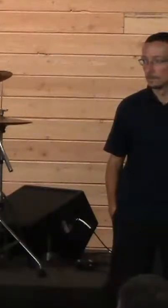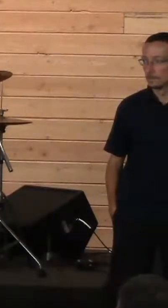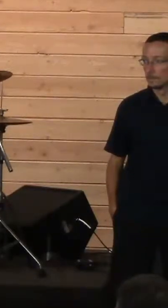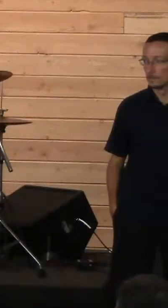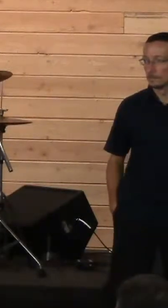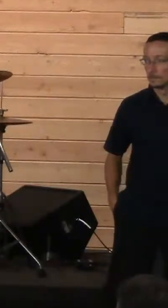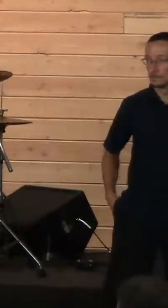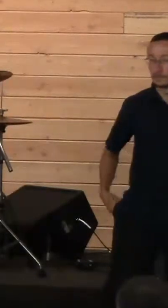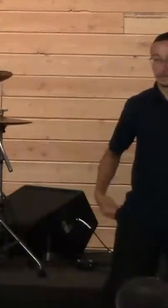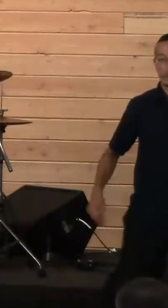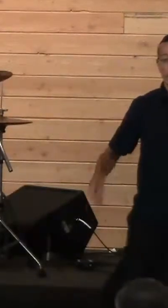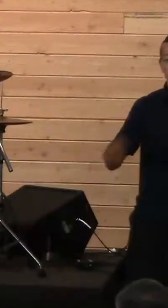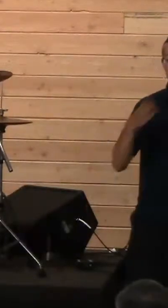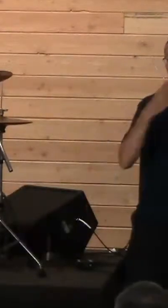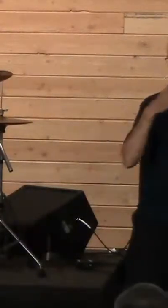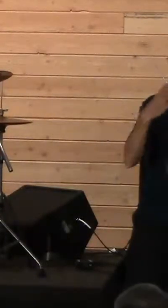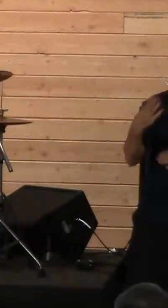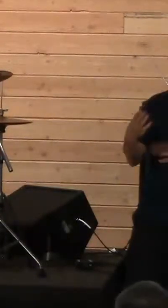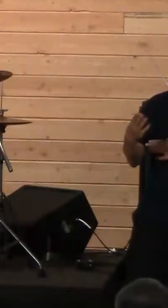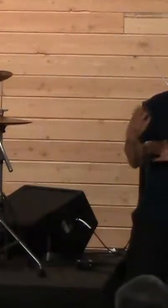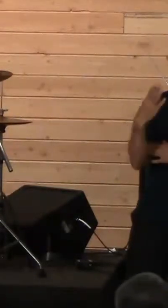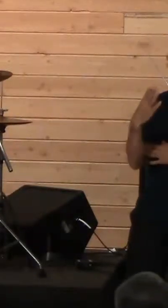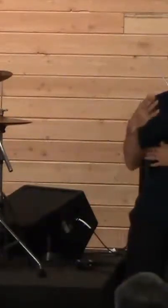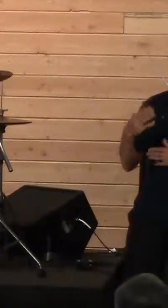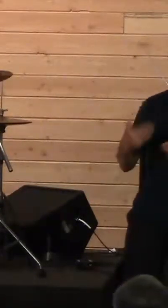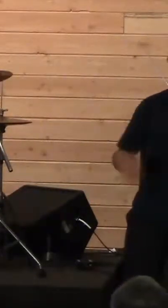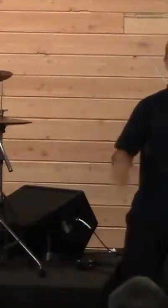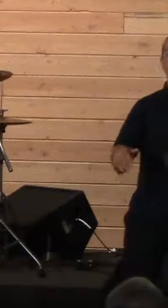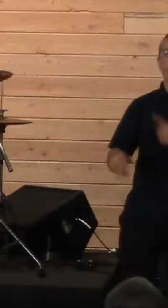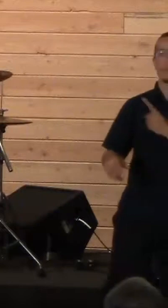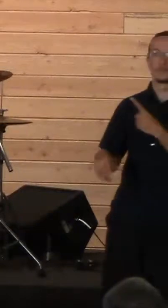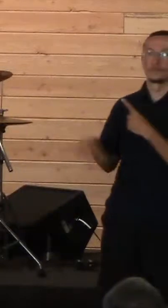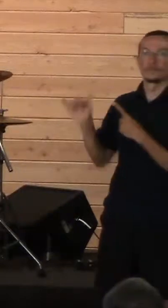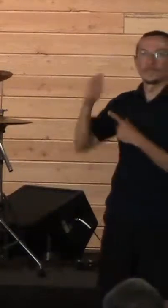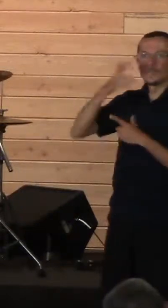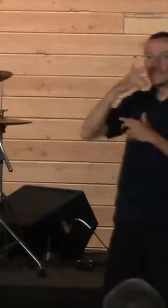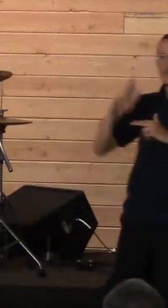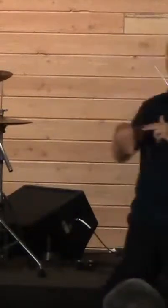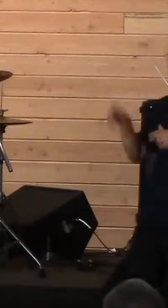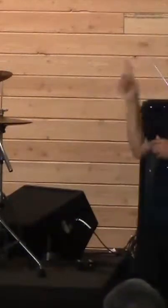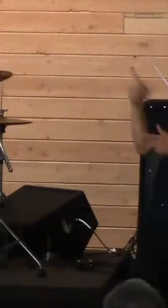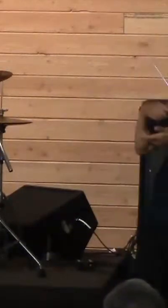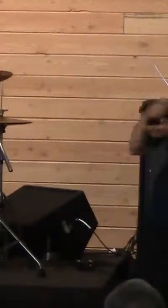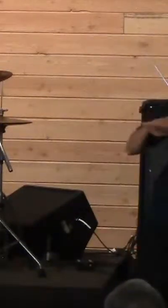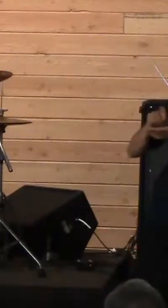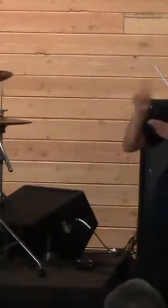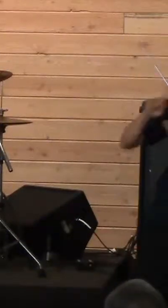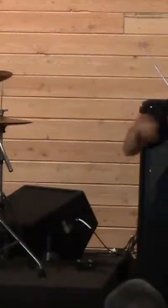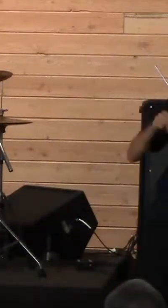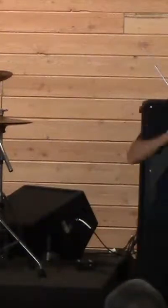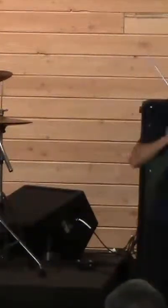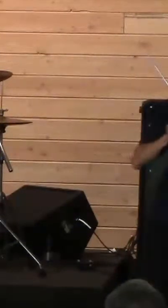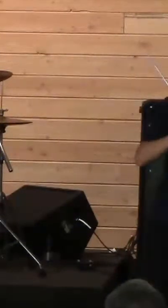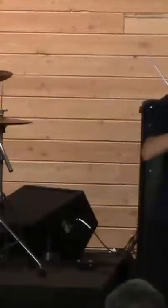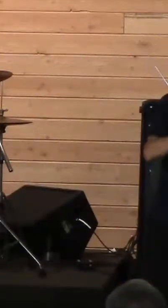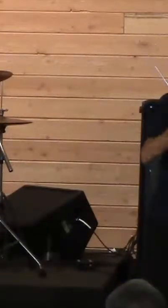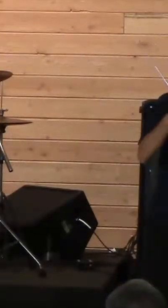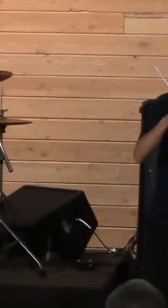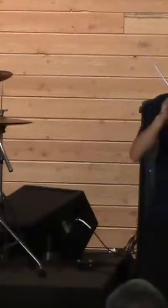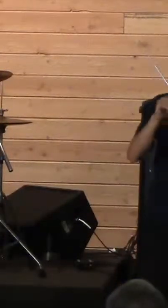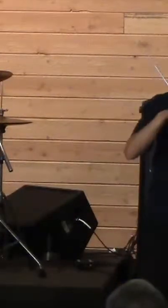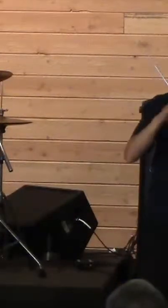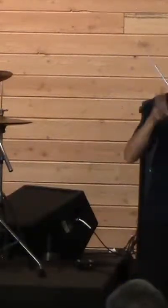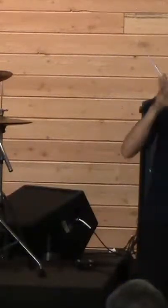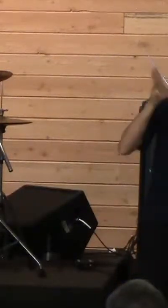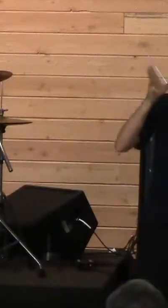Good morning. Wow, that's a fun, I didn't even, did I write that about myself? Leader Harriet House, speaking team member,